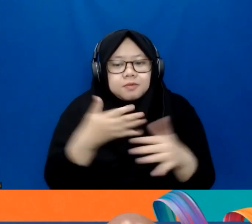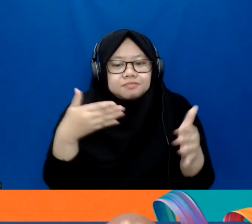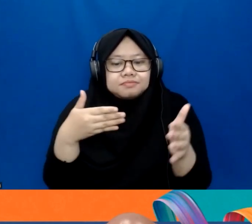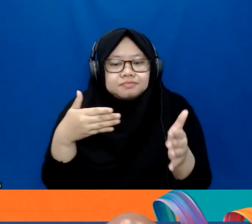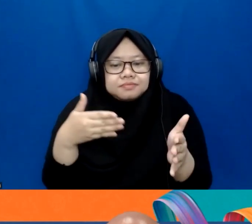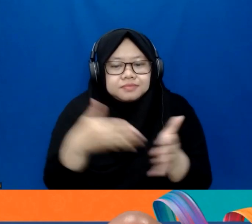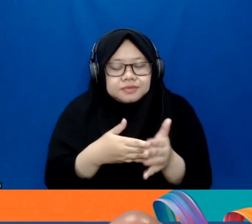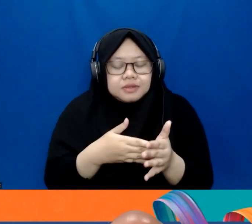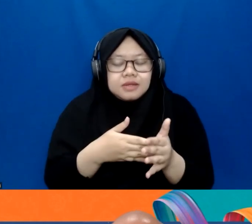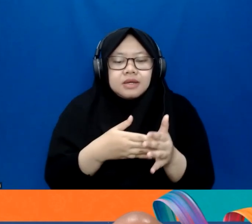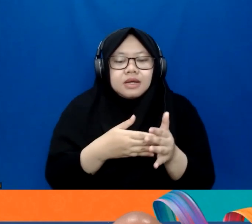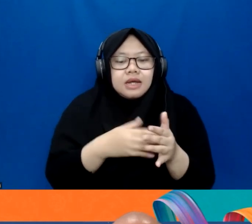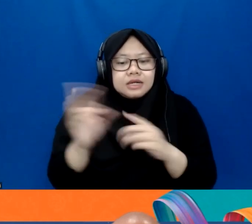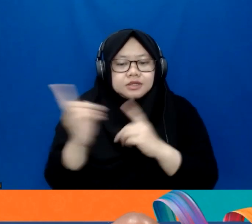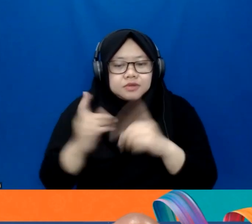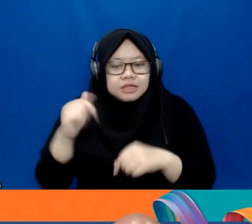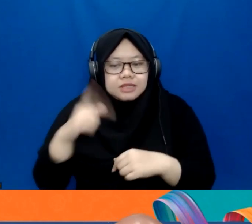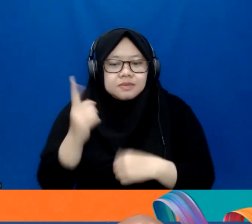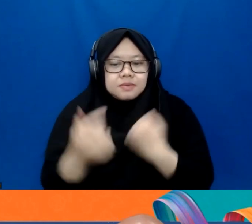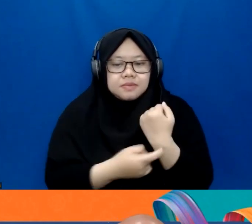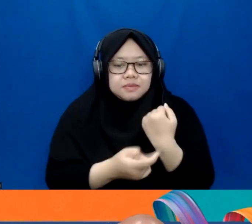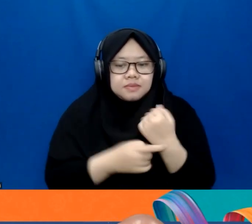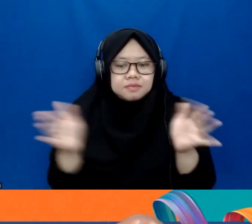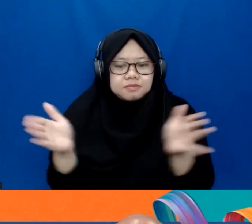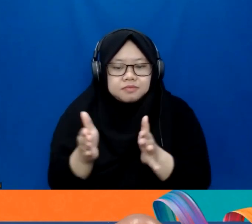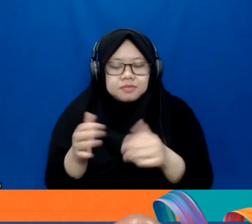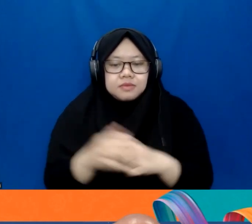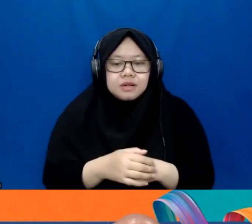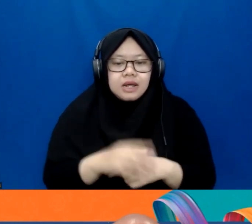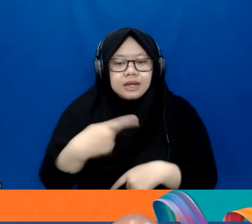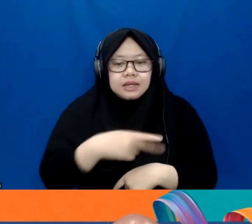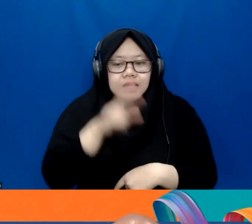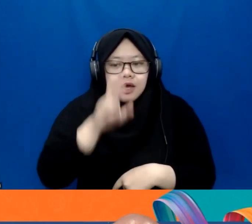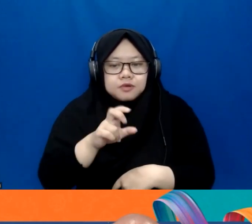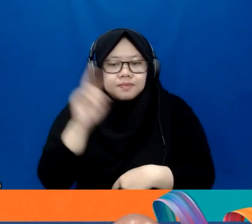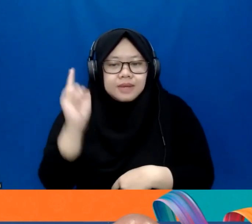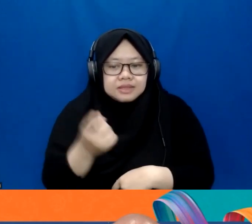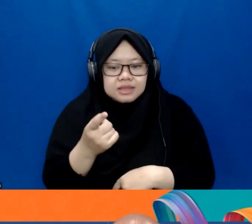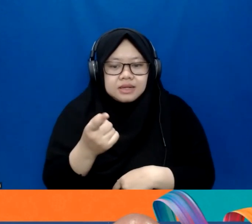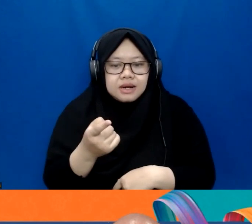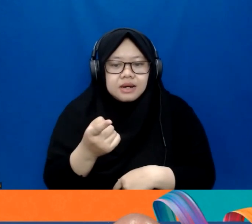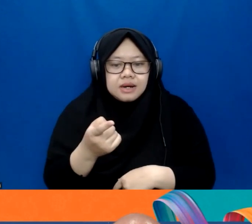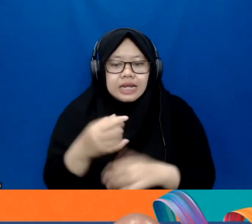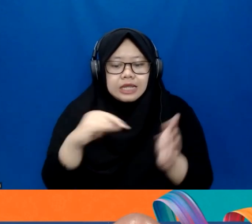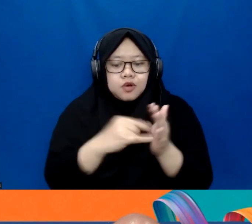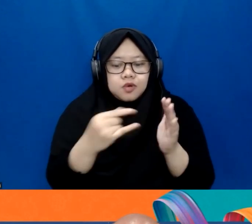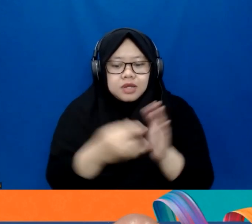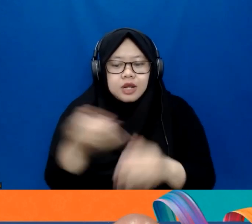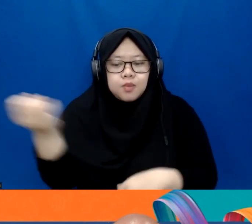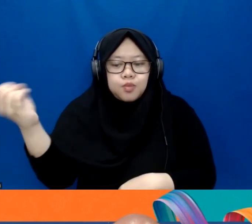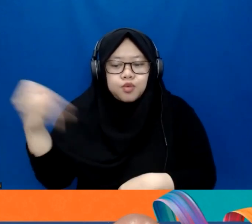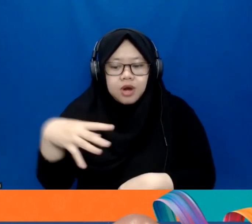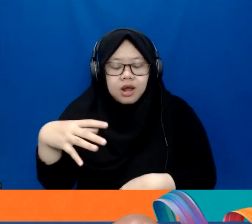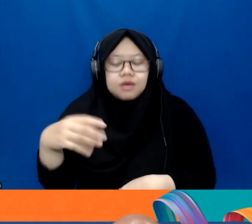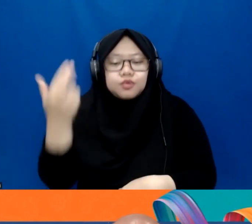the key message is like we have to make the affordable, ensuring the affordable technology for all.